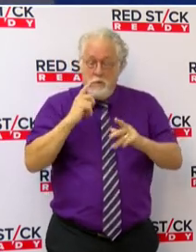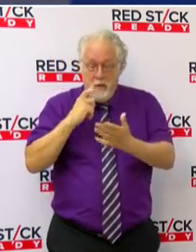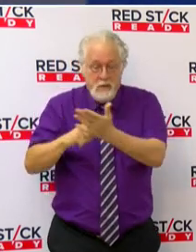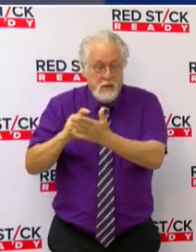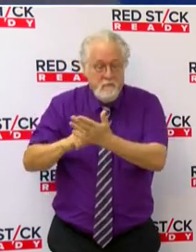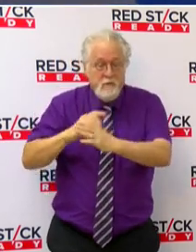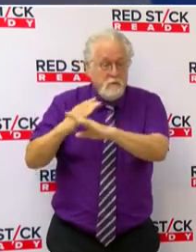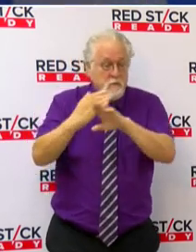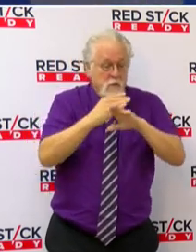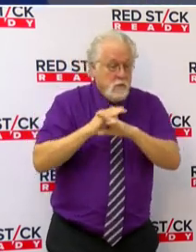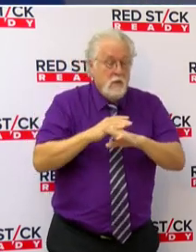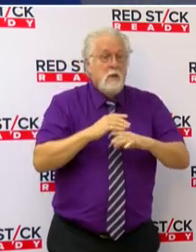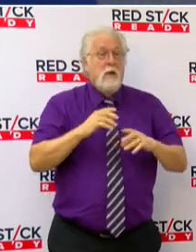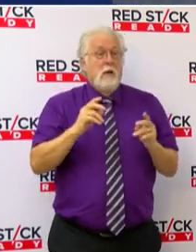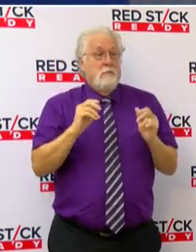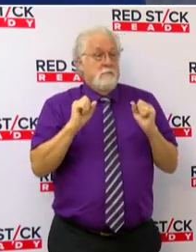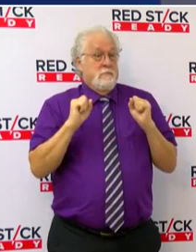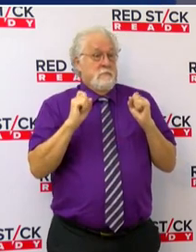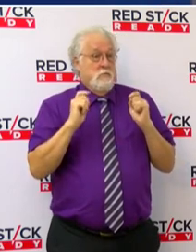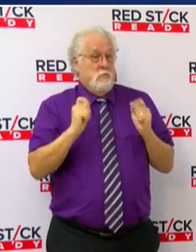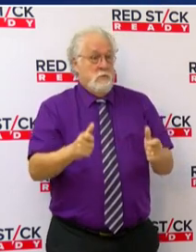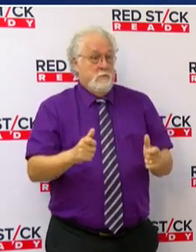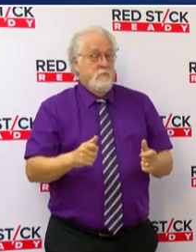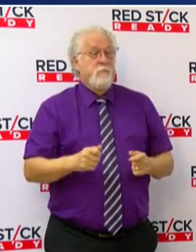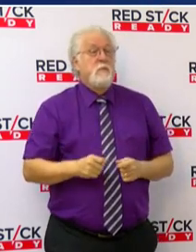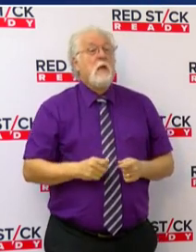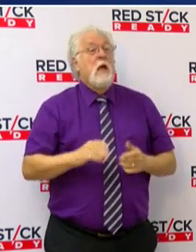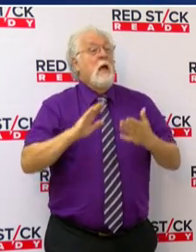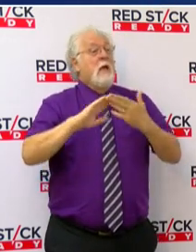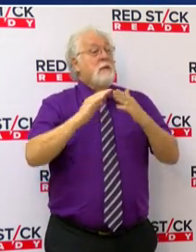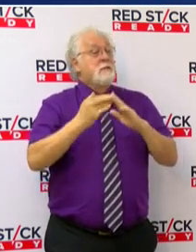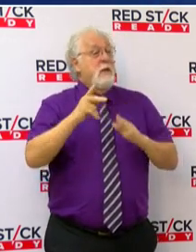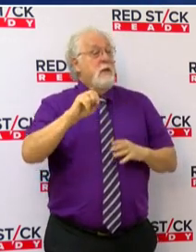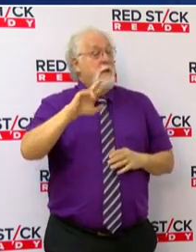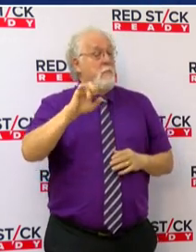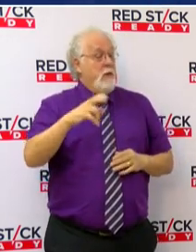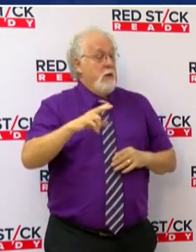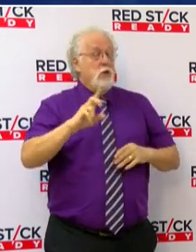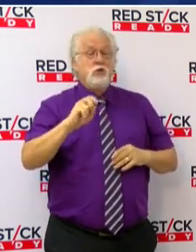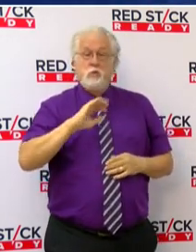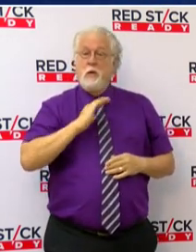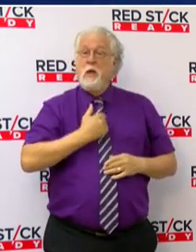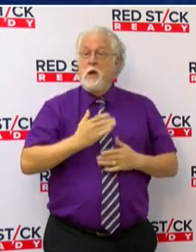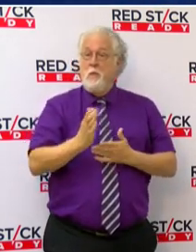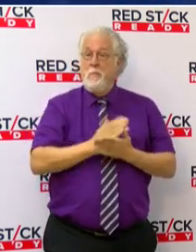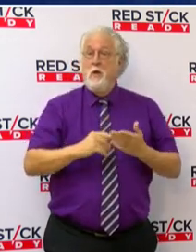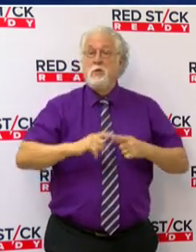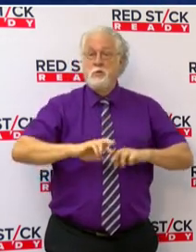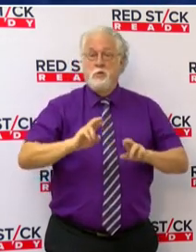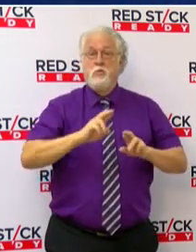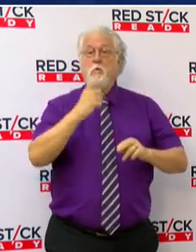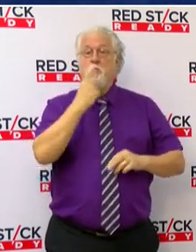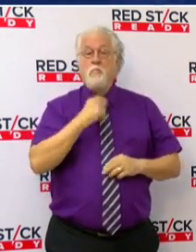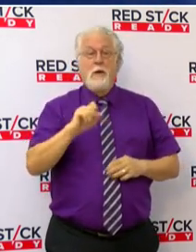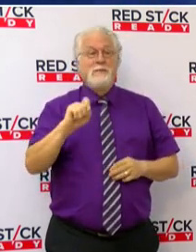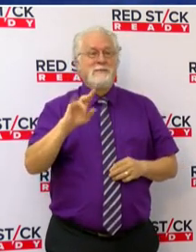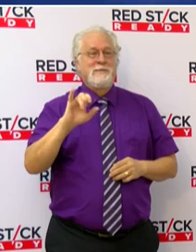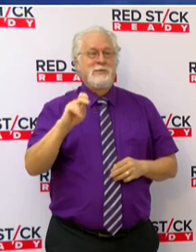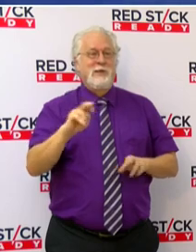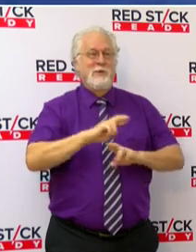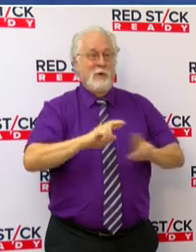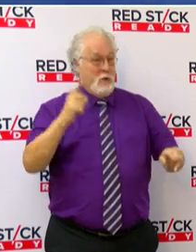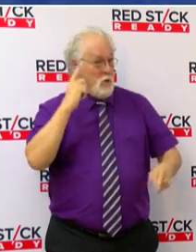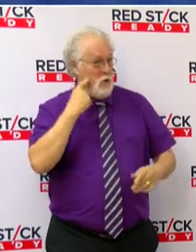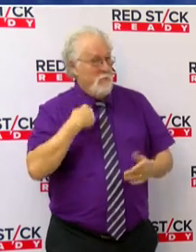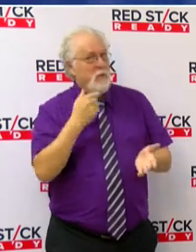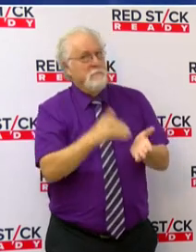obstructions as soon as possible. Our city parish team is doing our part to be red stick ready. heard me say